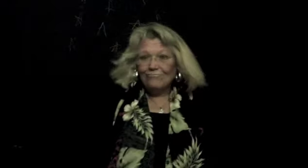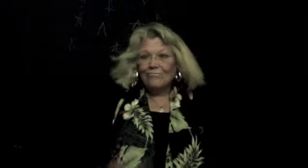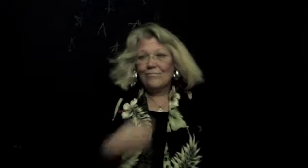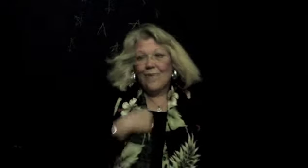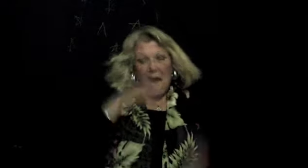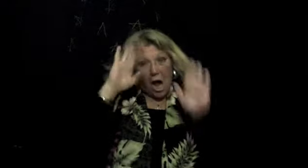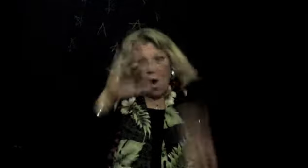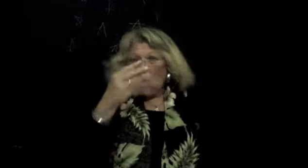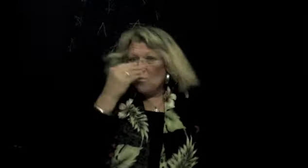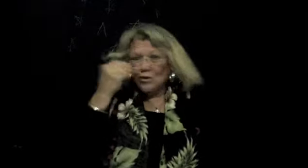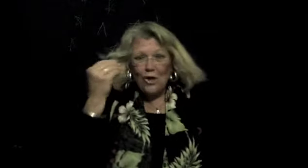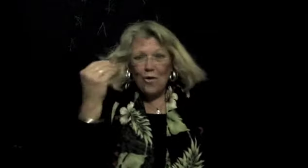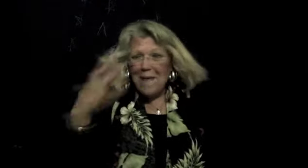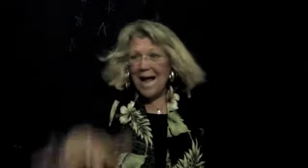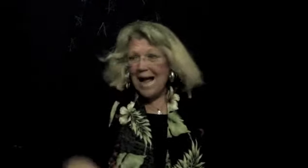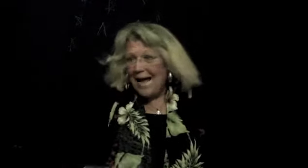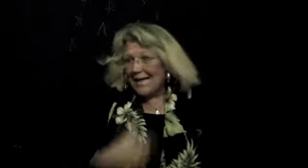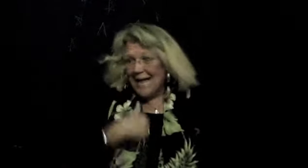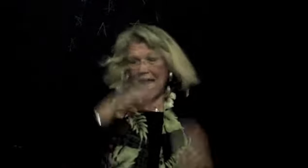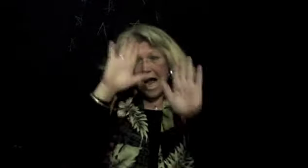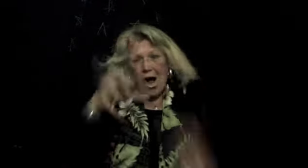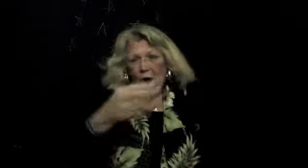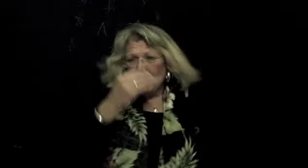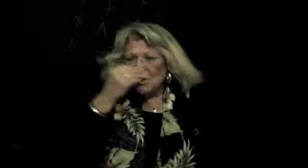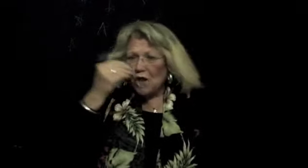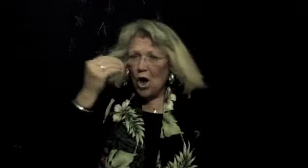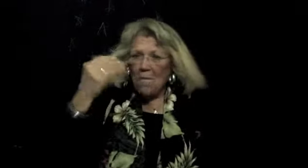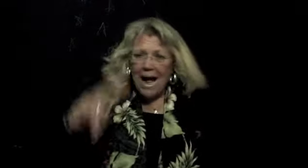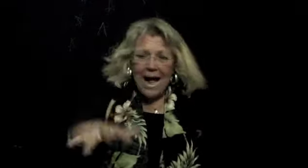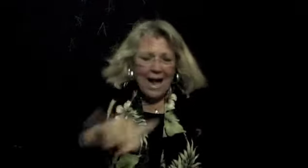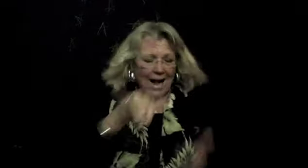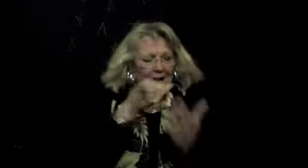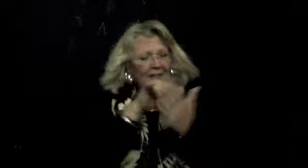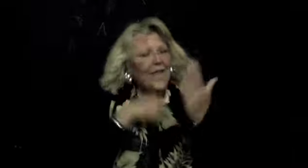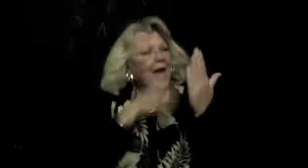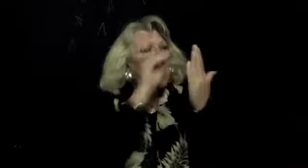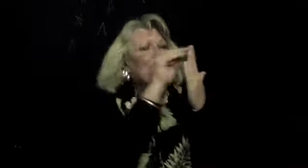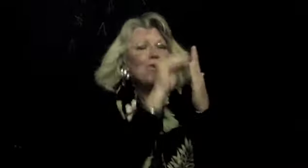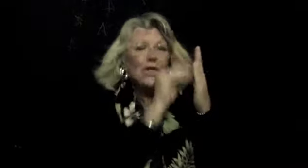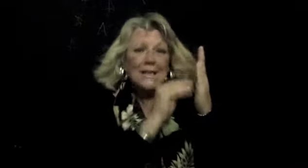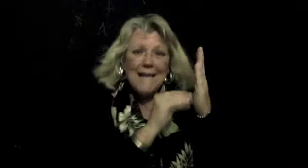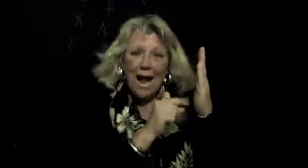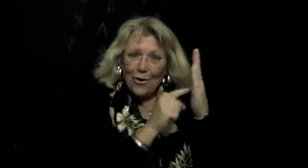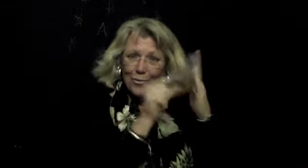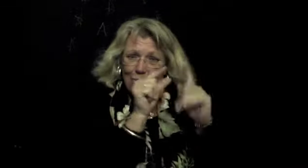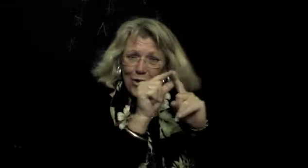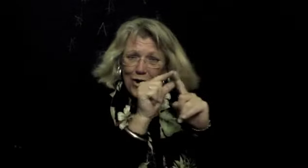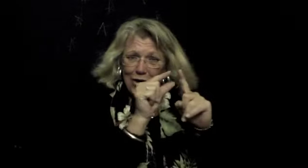I hope you don't mind I hope you don't mind What I put down in the woods